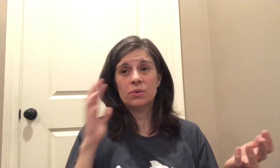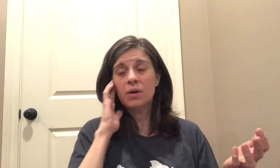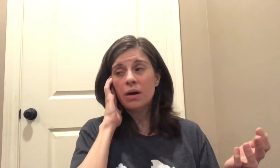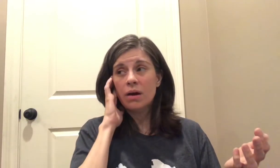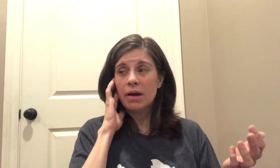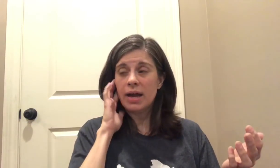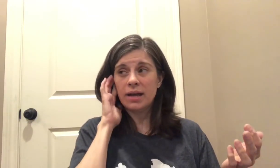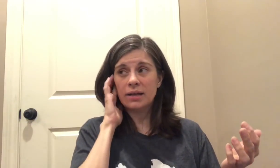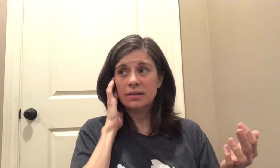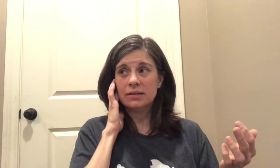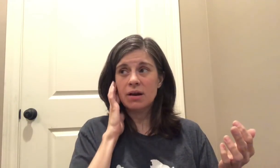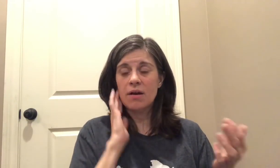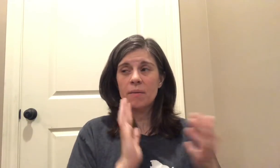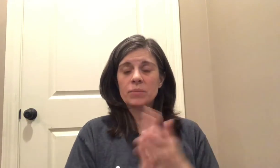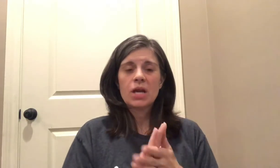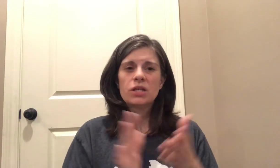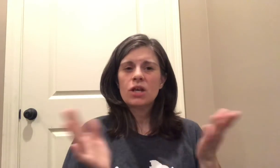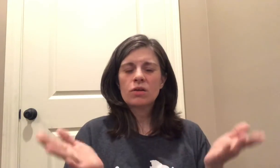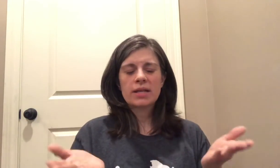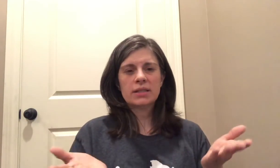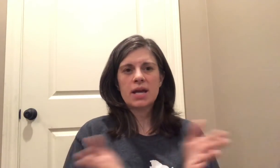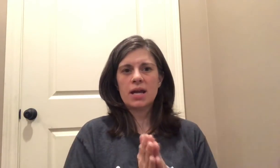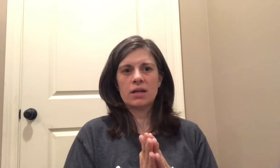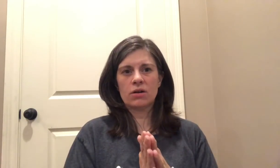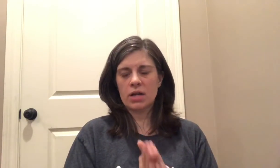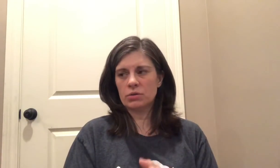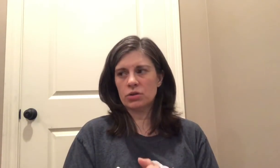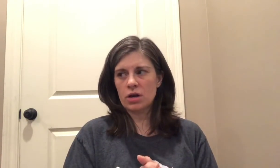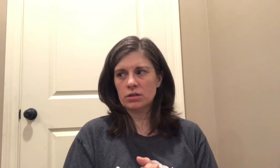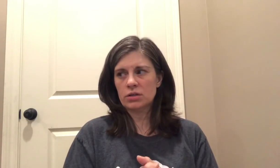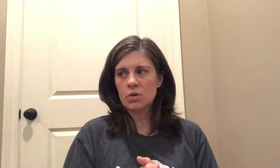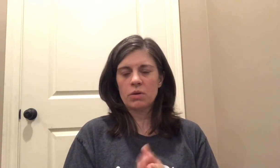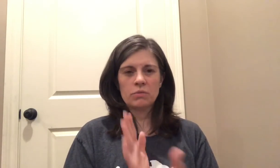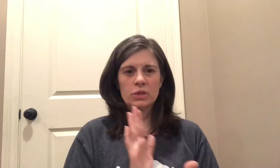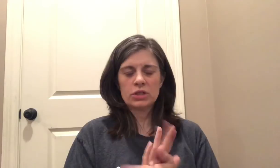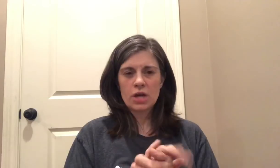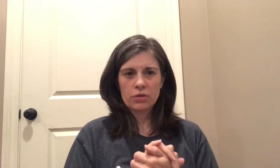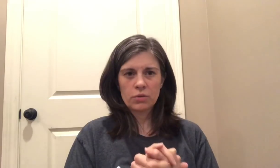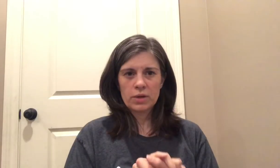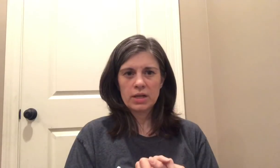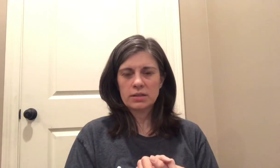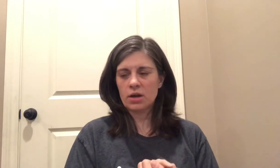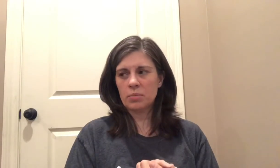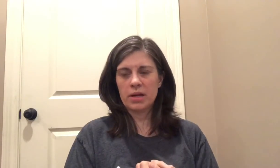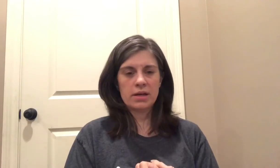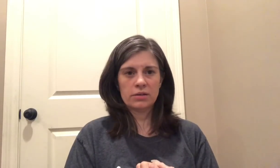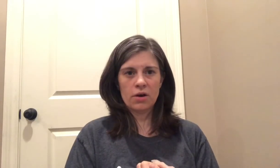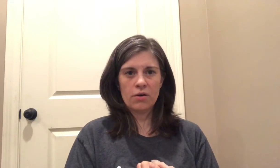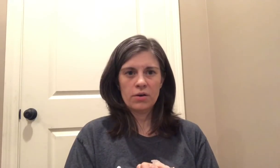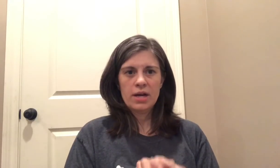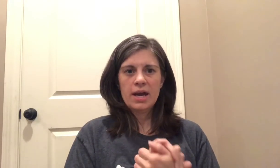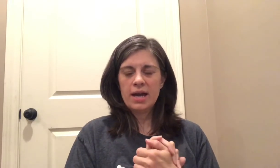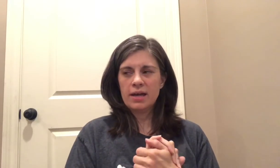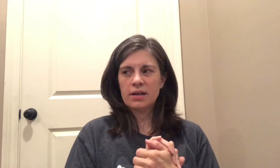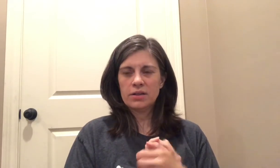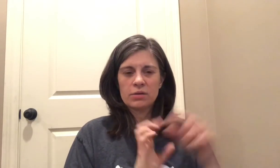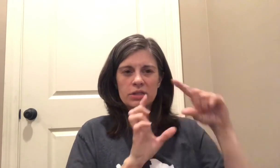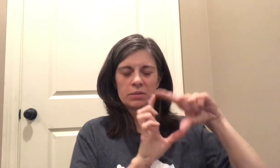and um you know like today in our language arts we we just got through reading Sarah Plain and Tall and there was this